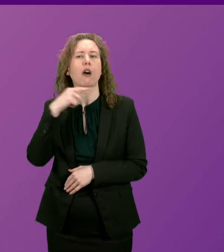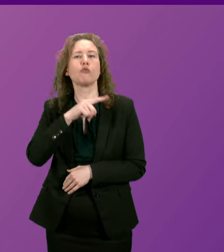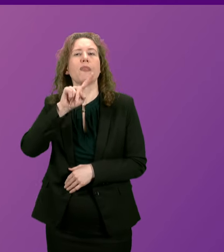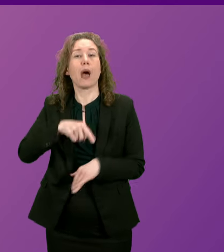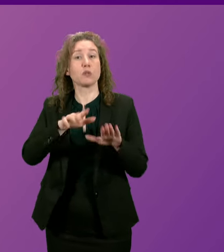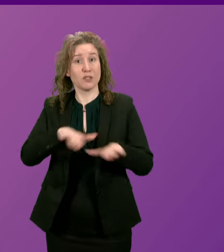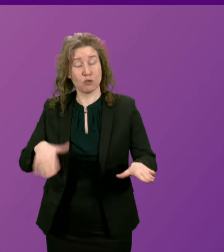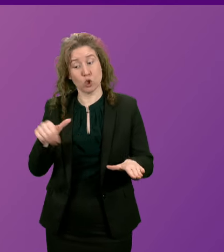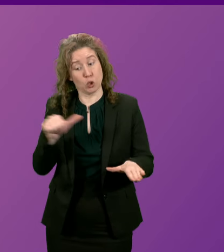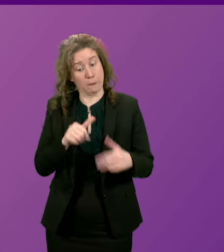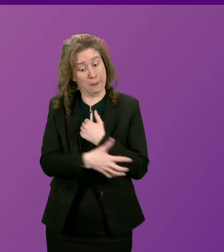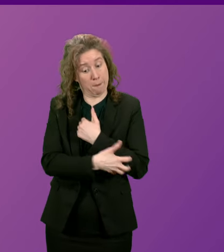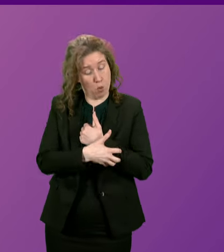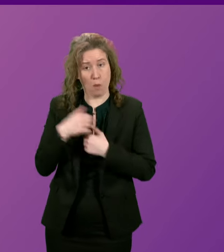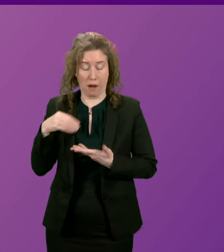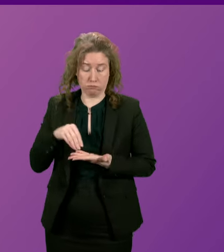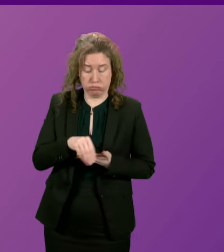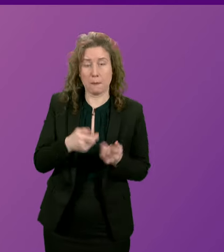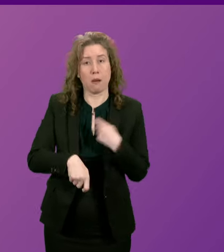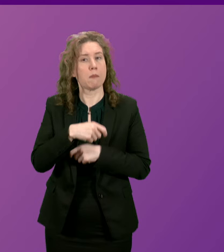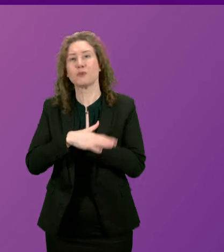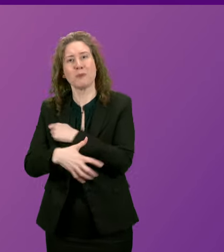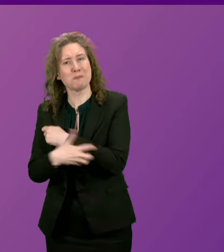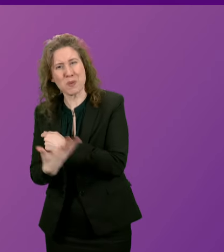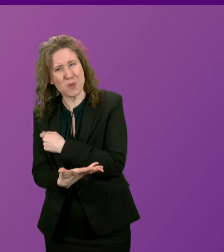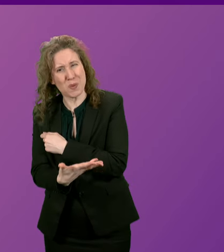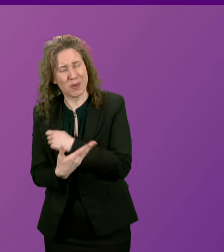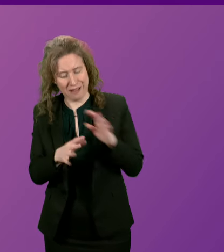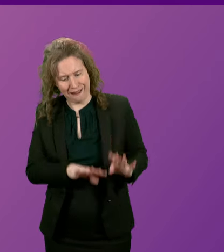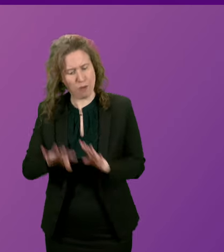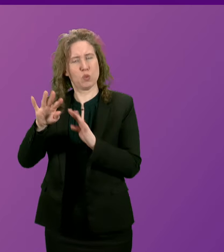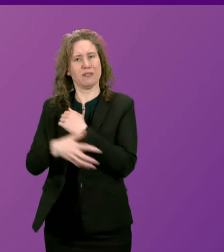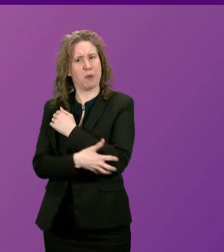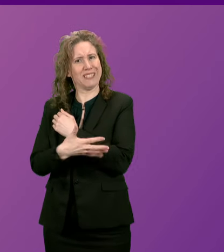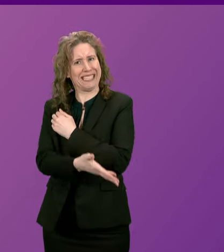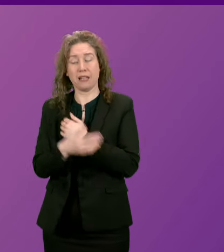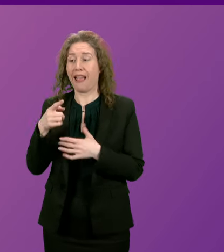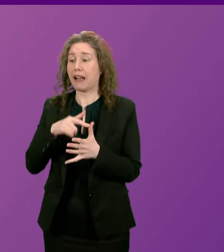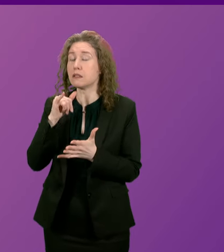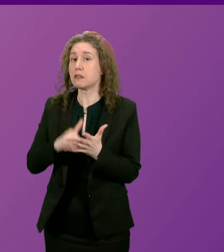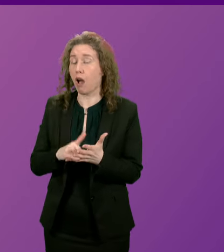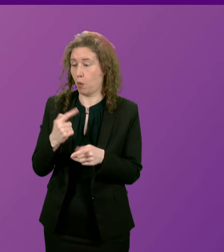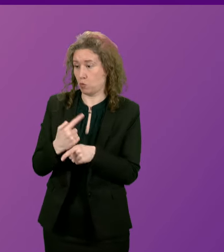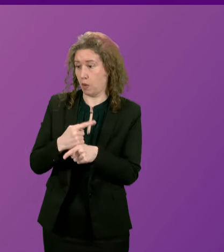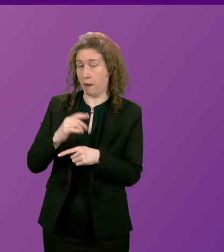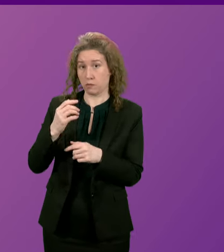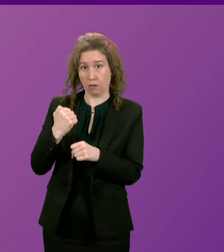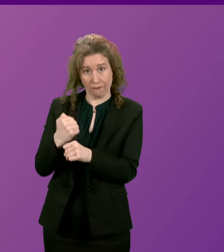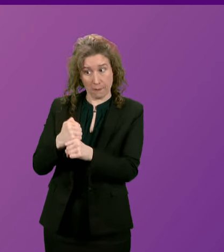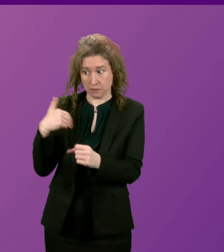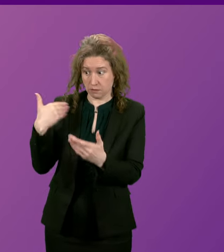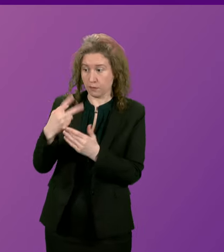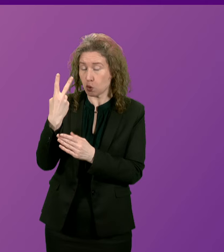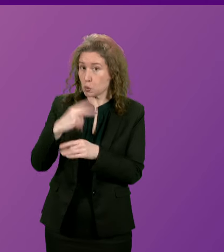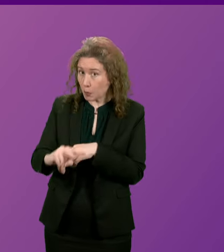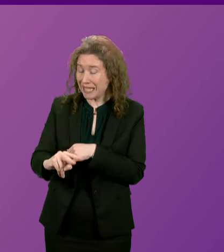out of poverty through our anti-poverty measures. Anasarwar talks about what the government has been doing over the last